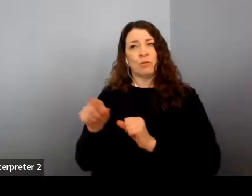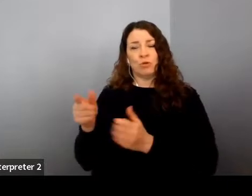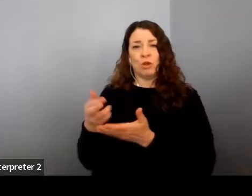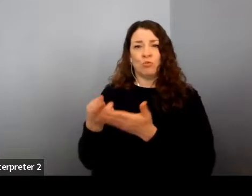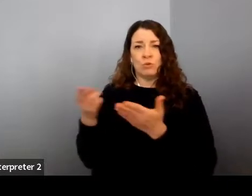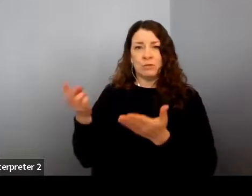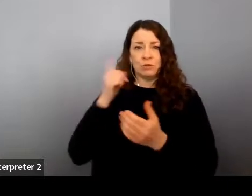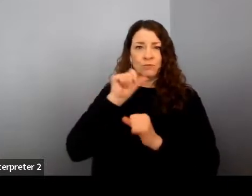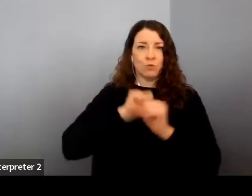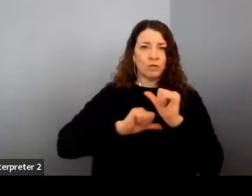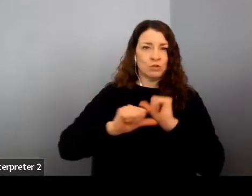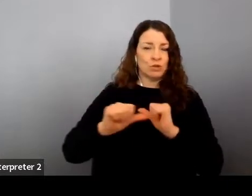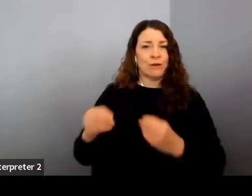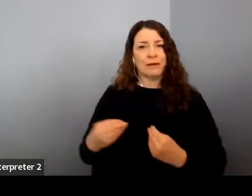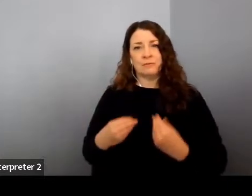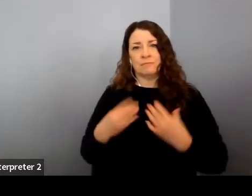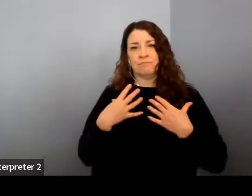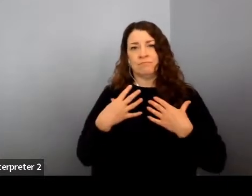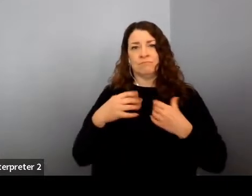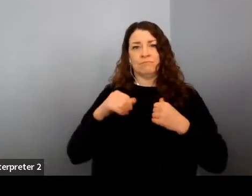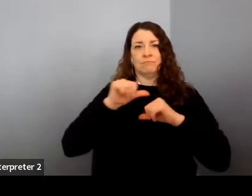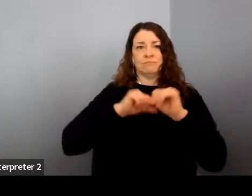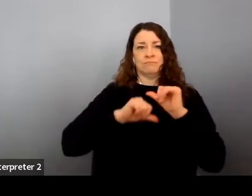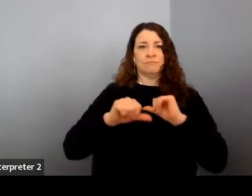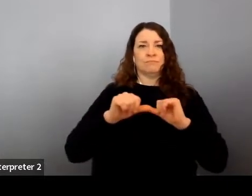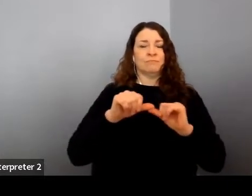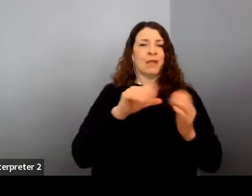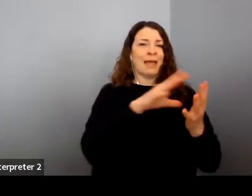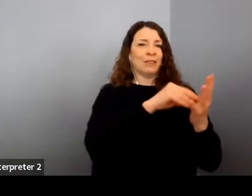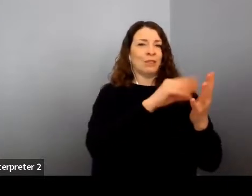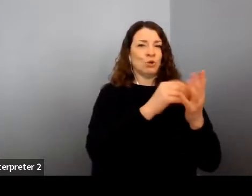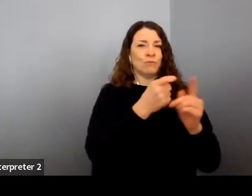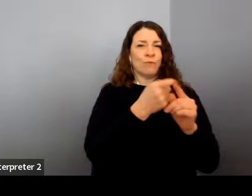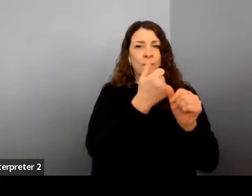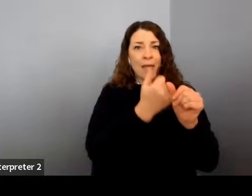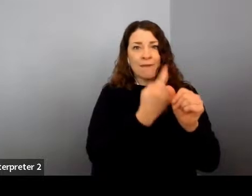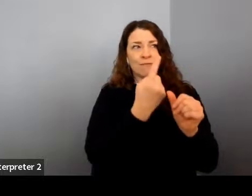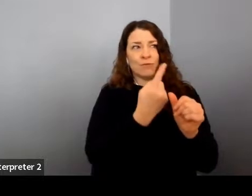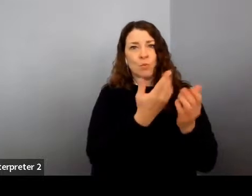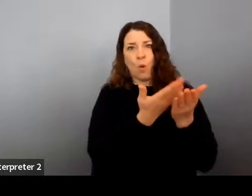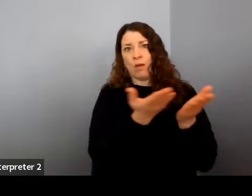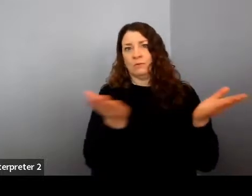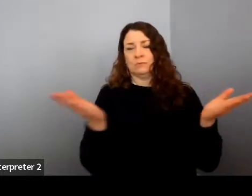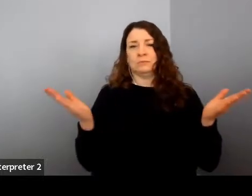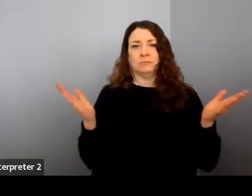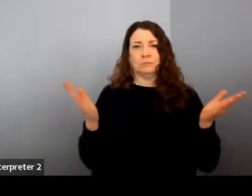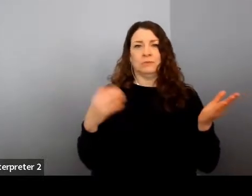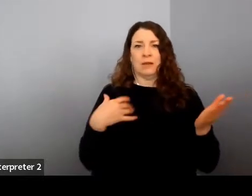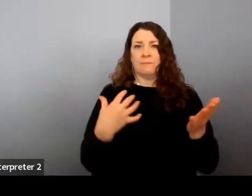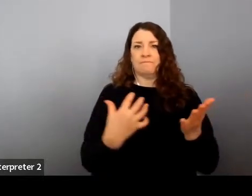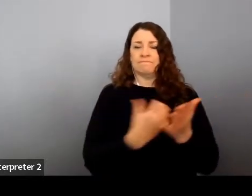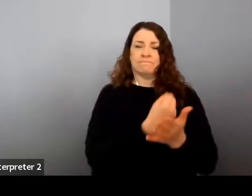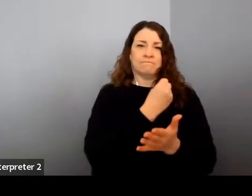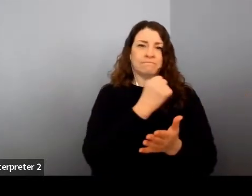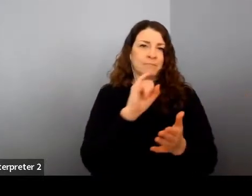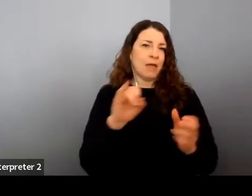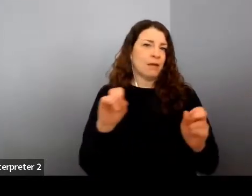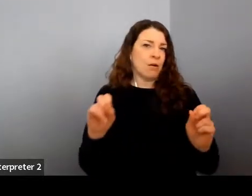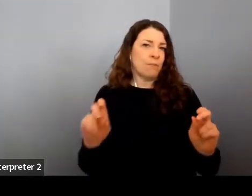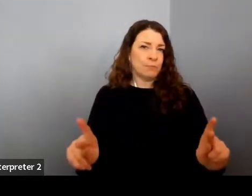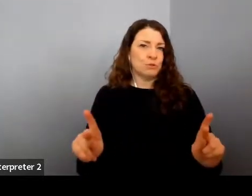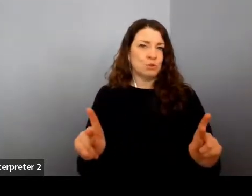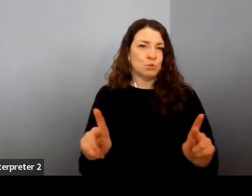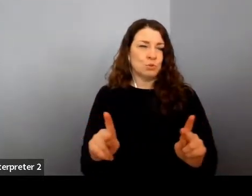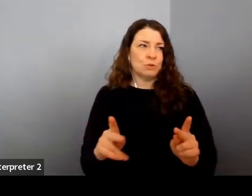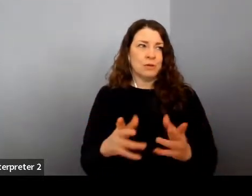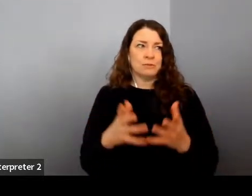have something to learn from everyone around me. And I, I take that opportunity as often as I'm able to. So I would say sort